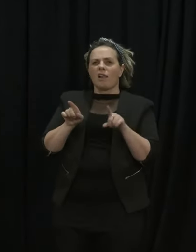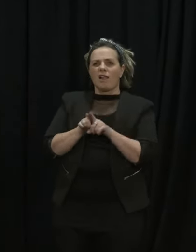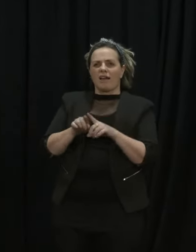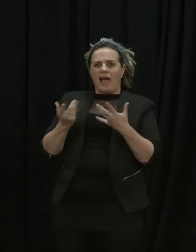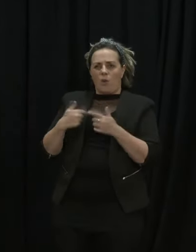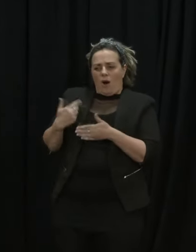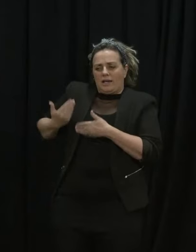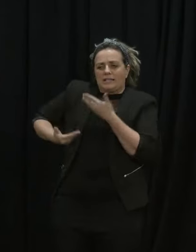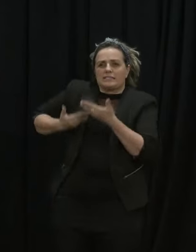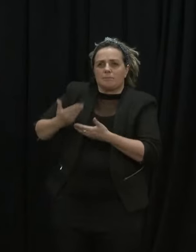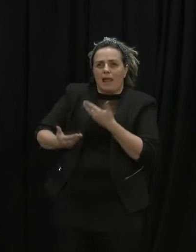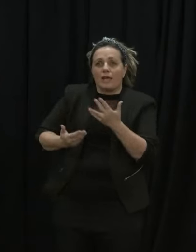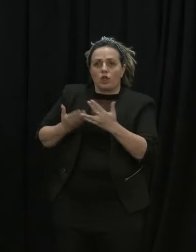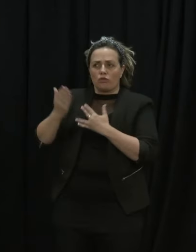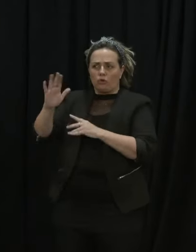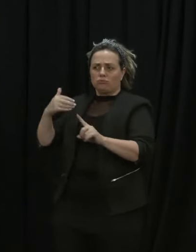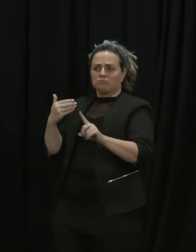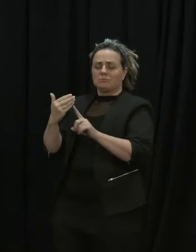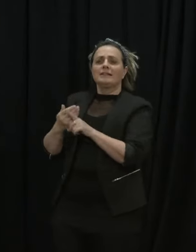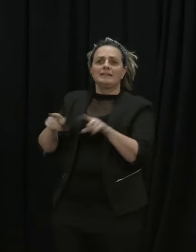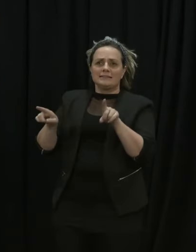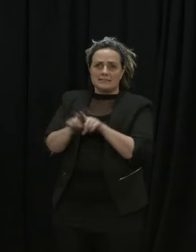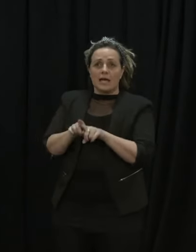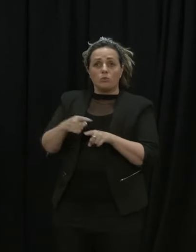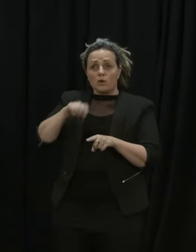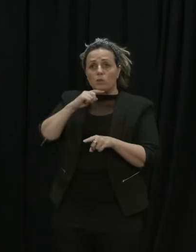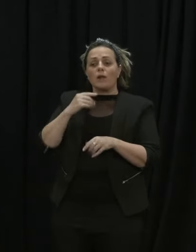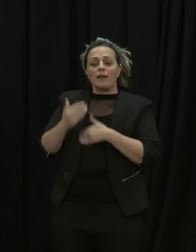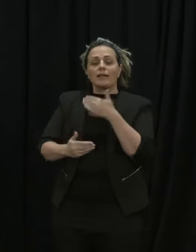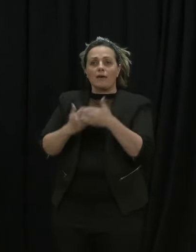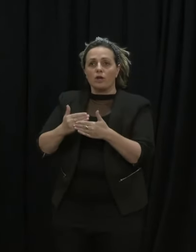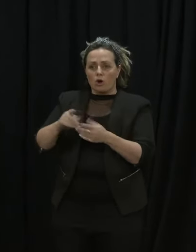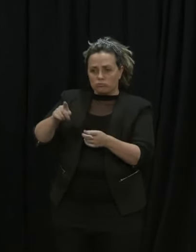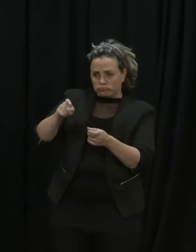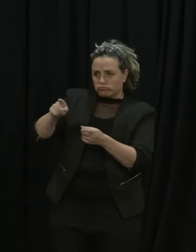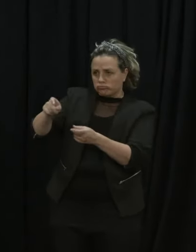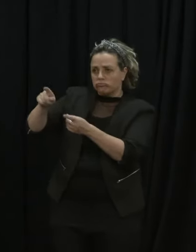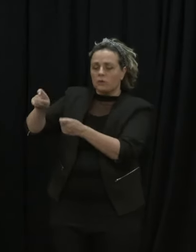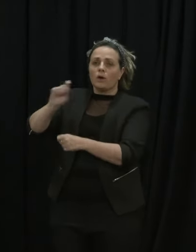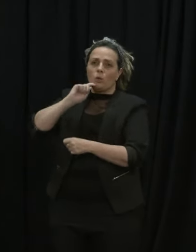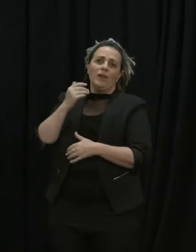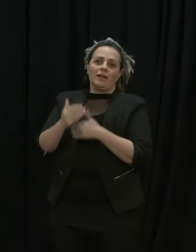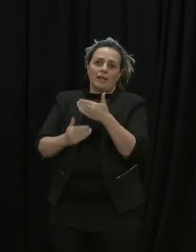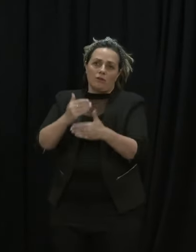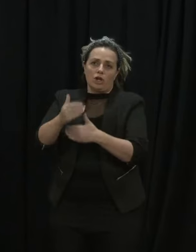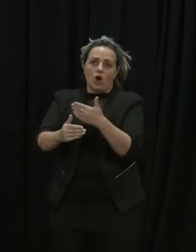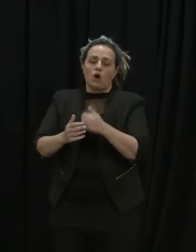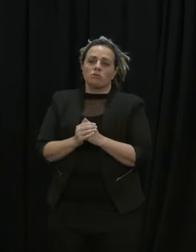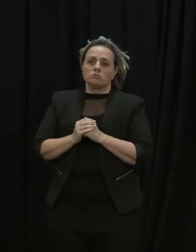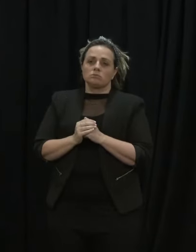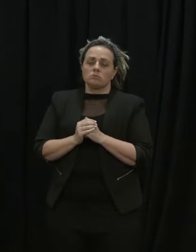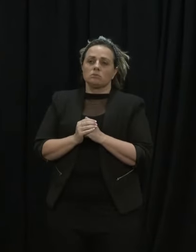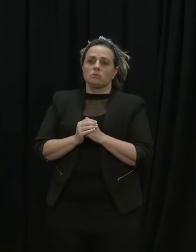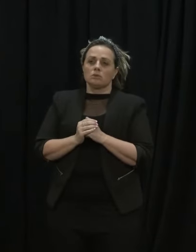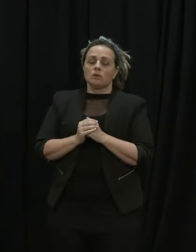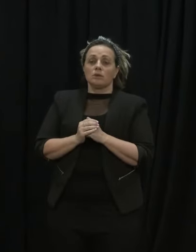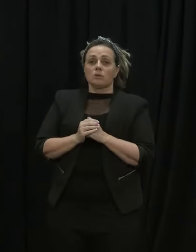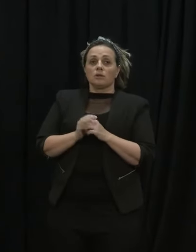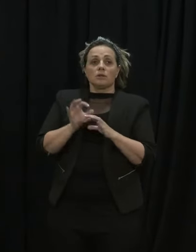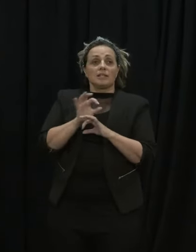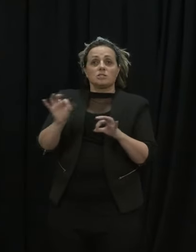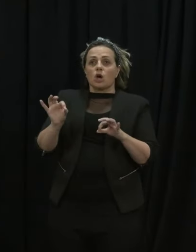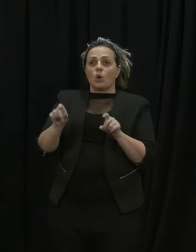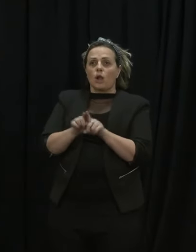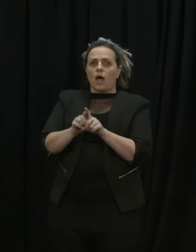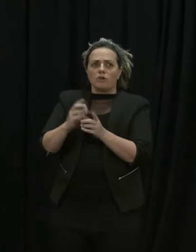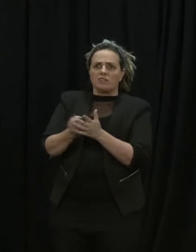throughout the pandemic and we'll continue to use it as we're asked to. There's certainly no resource constraint or anything like that around